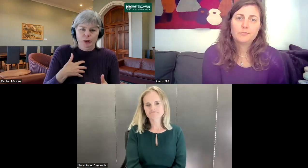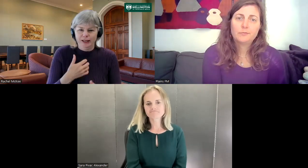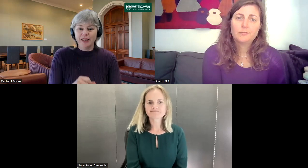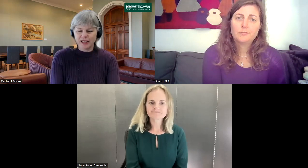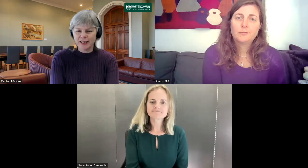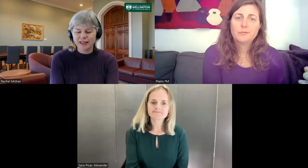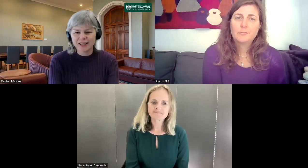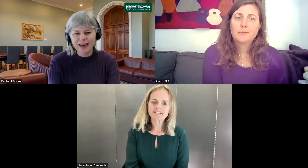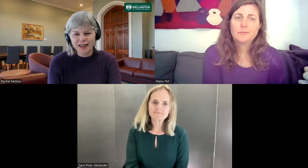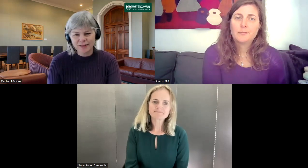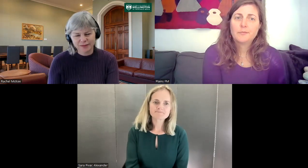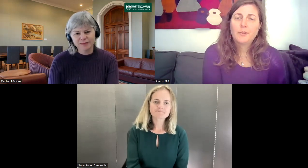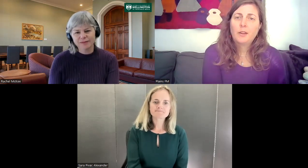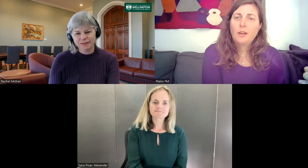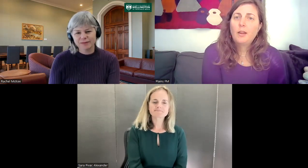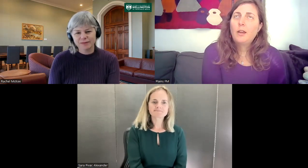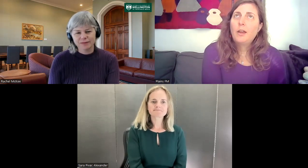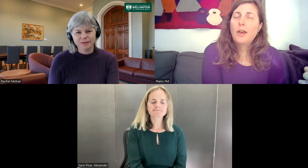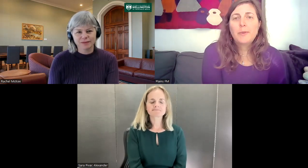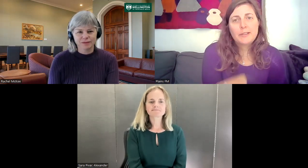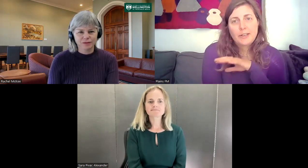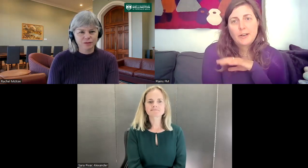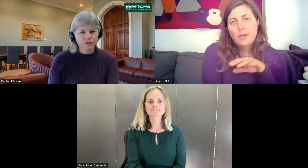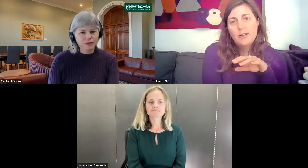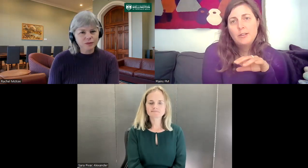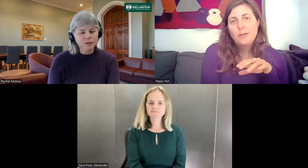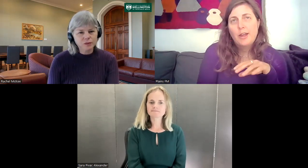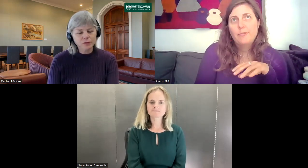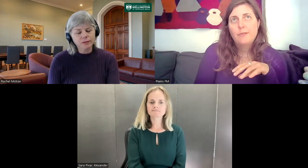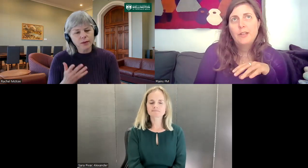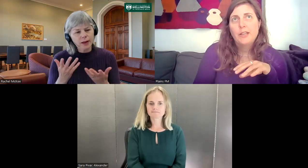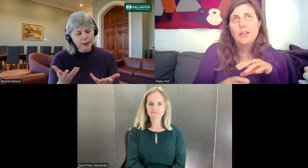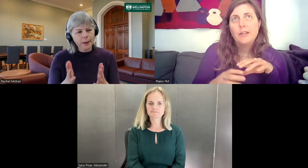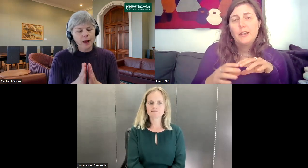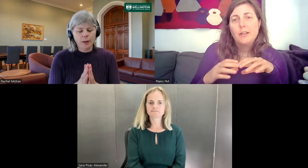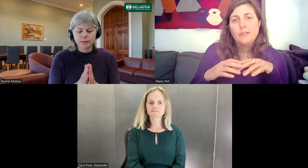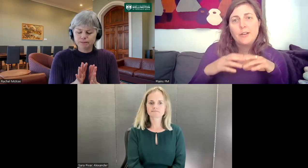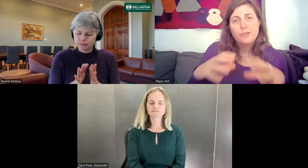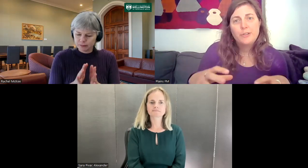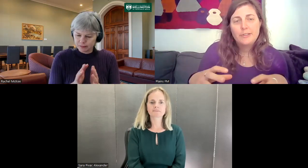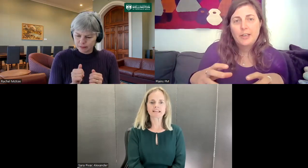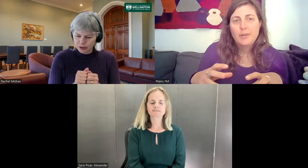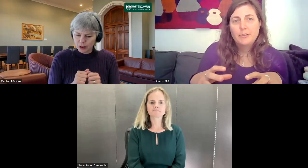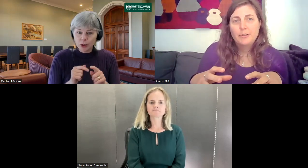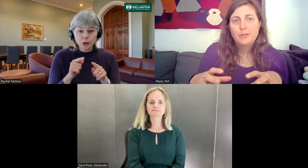Yes, exactly. How about, Sarah, when you have the deaf students coming to